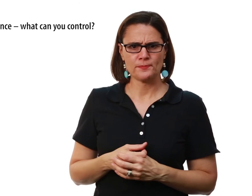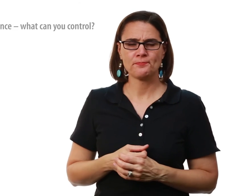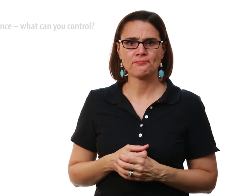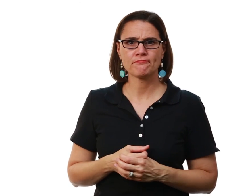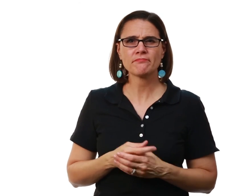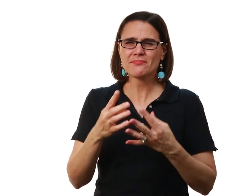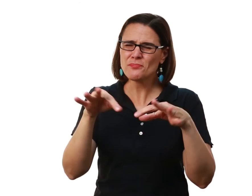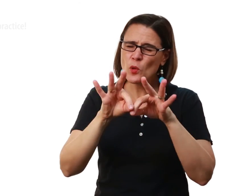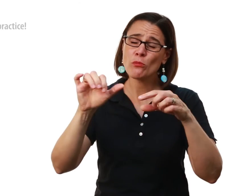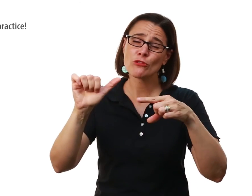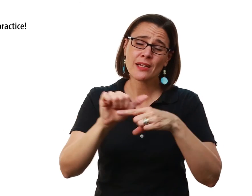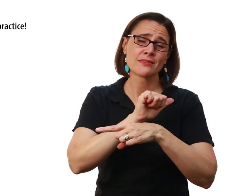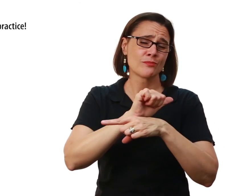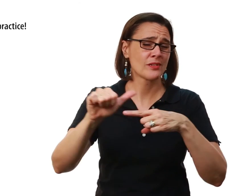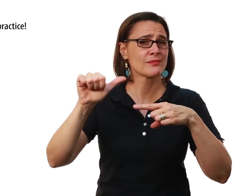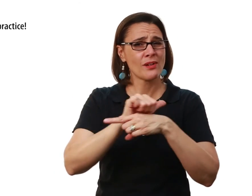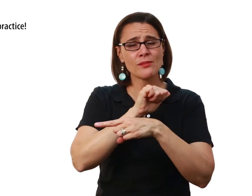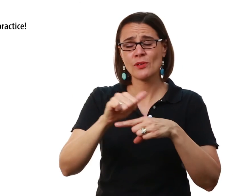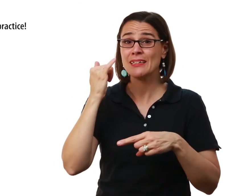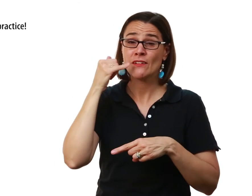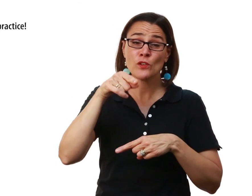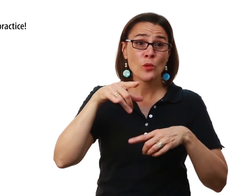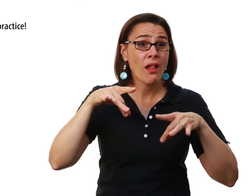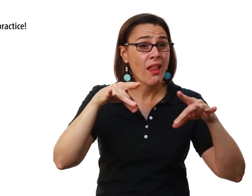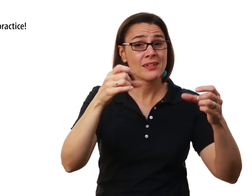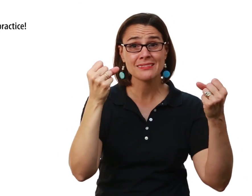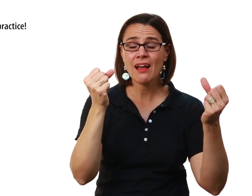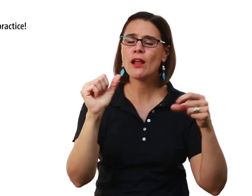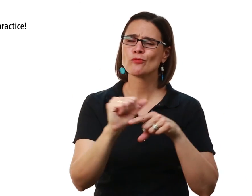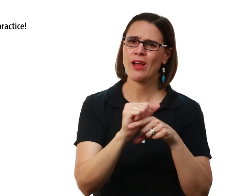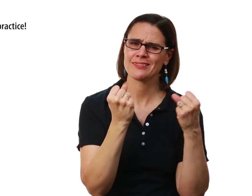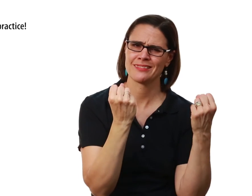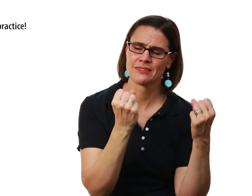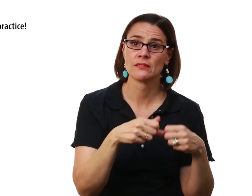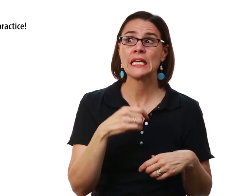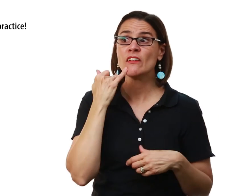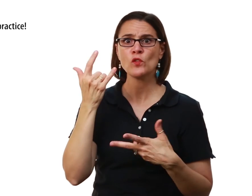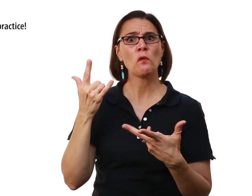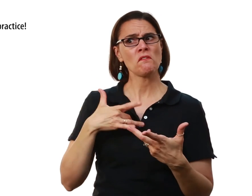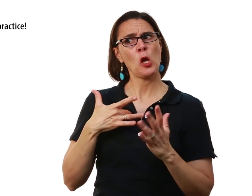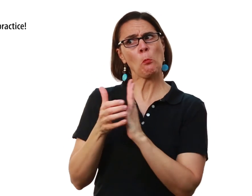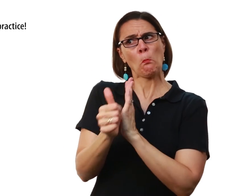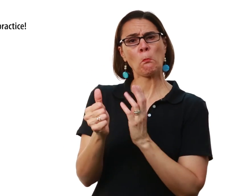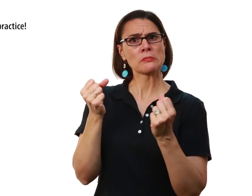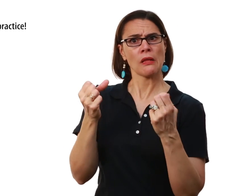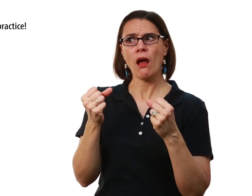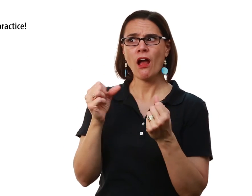It is most important That we practice At all times In order to acquire sign language You need to practice In order for you to be